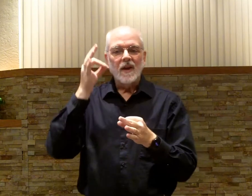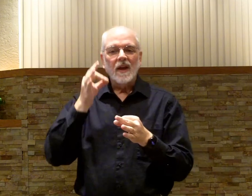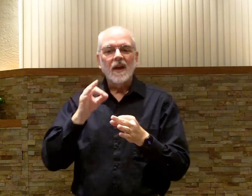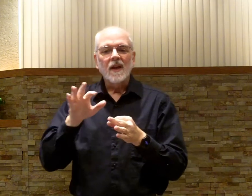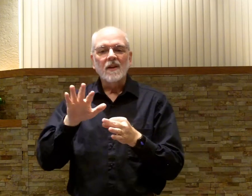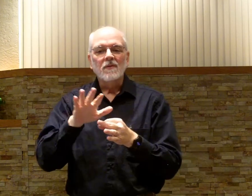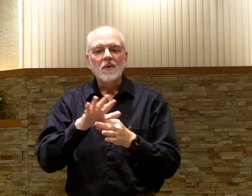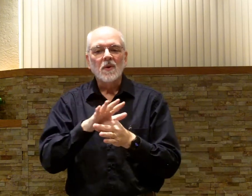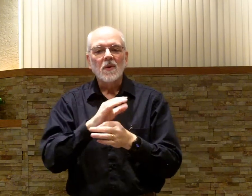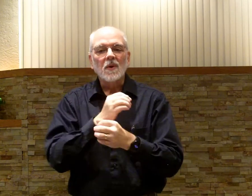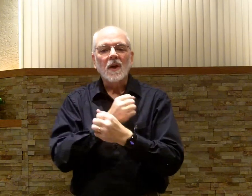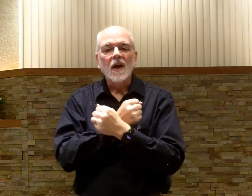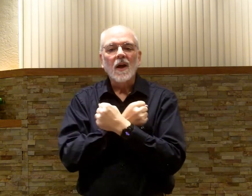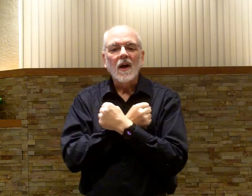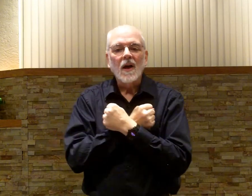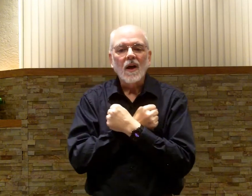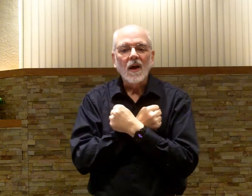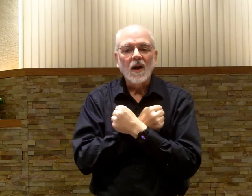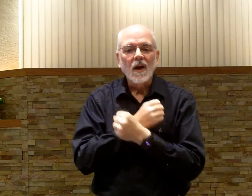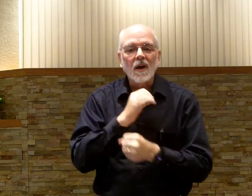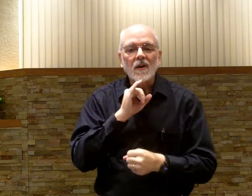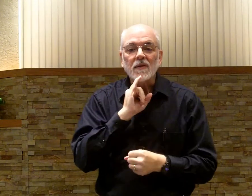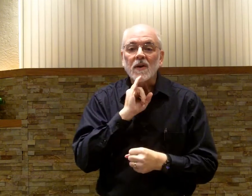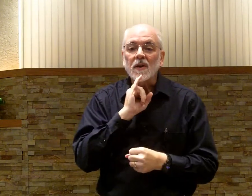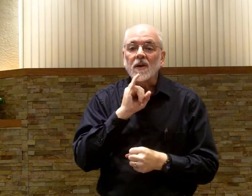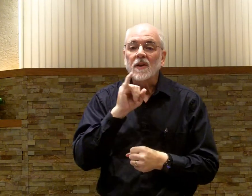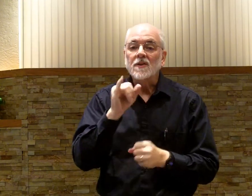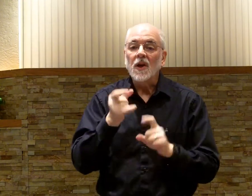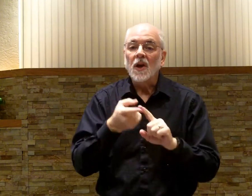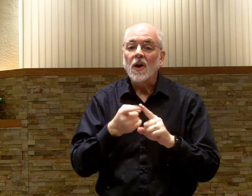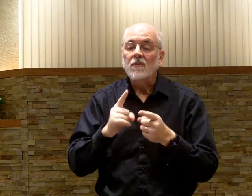Faithful Love is our